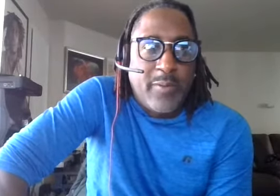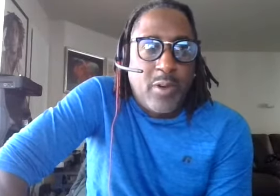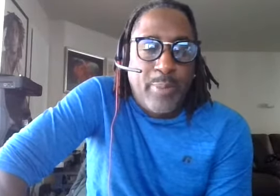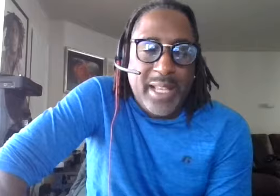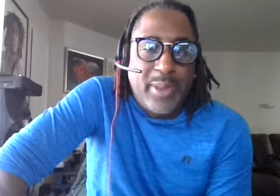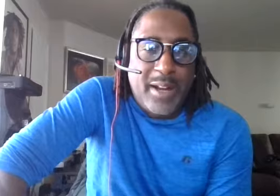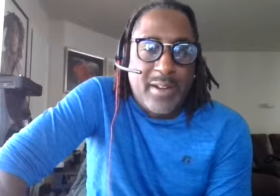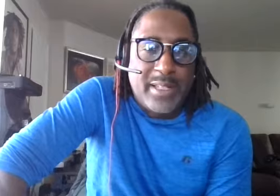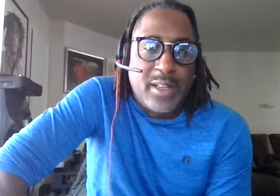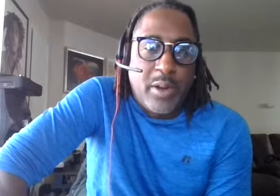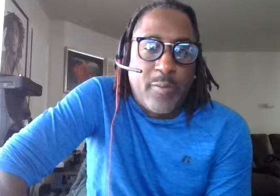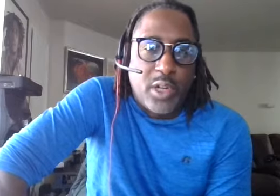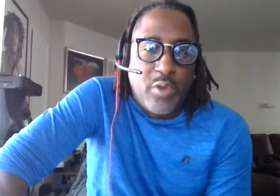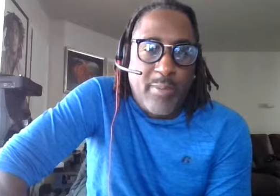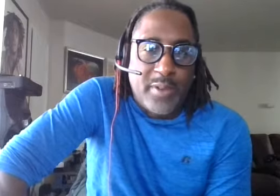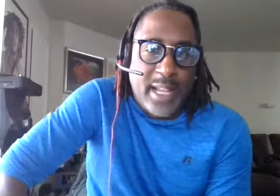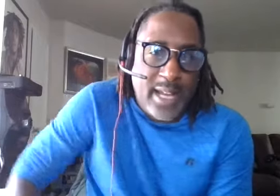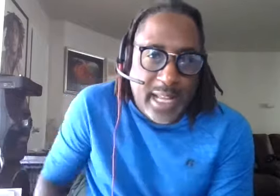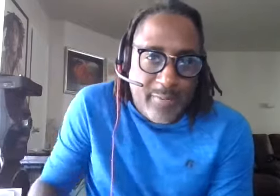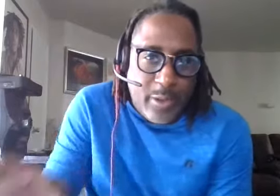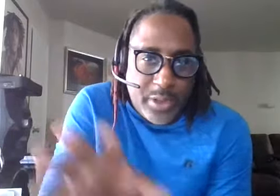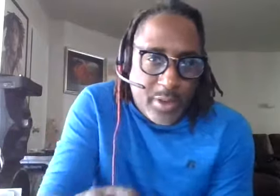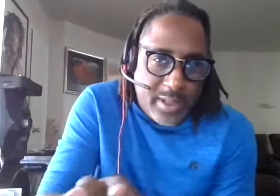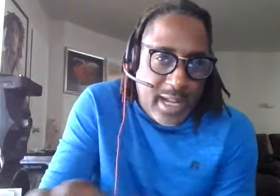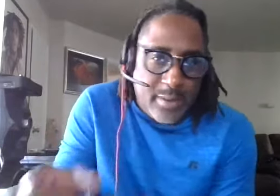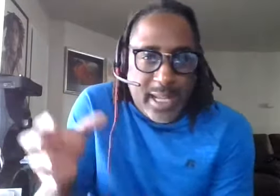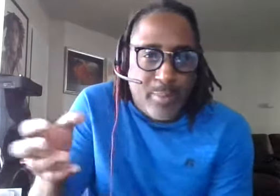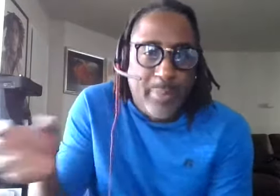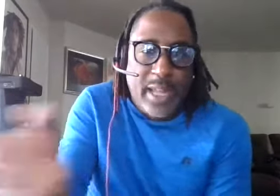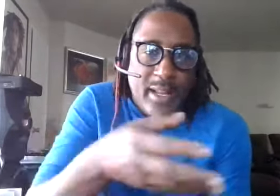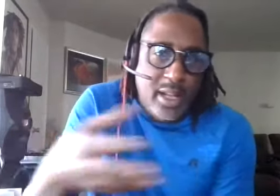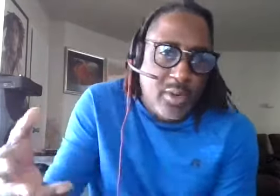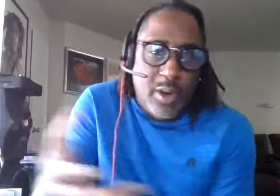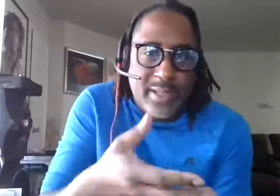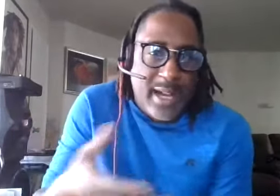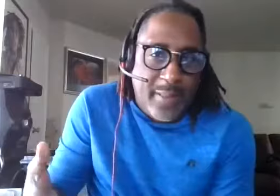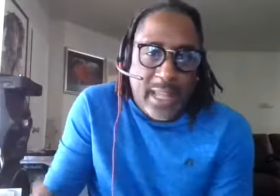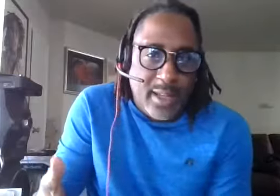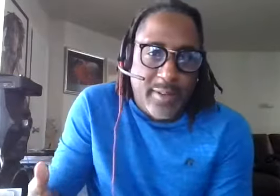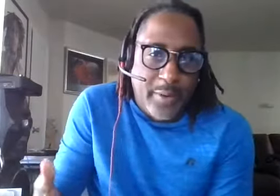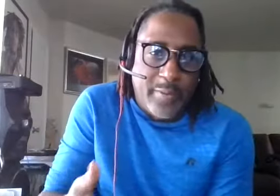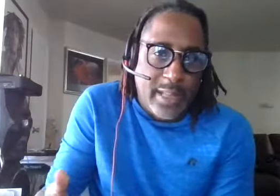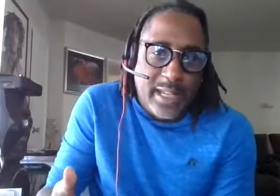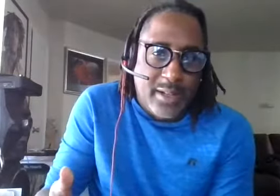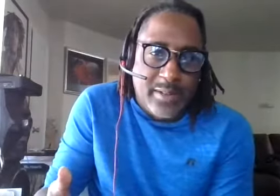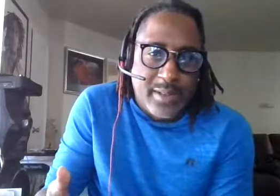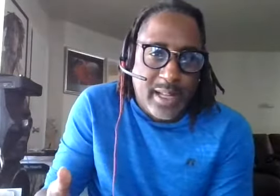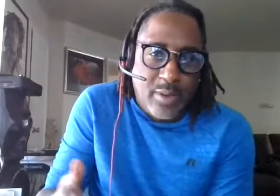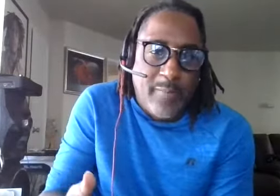or four bass players and three or four drummers that kind of influence your style like people that you always kind of think of over the years like three or